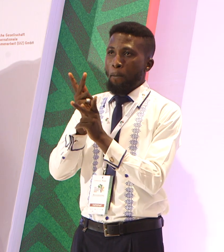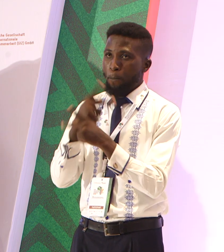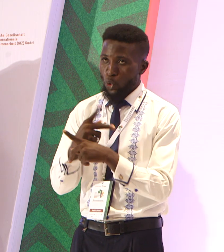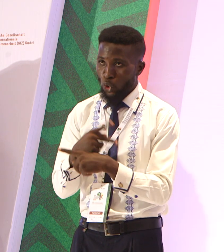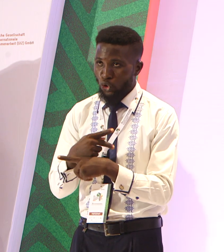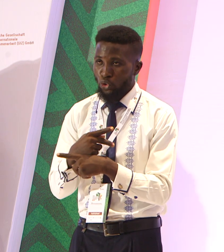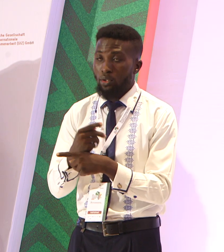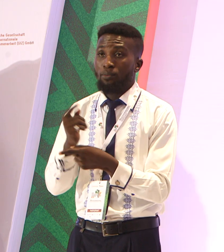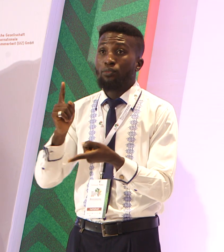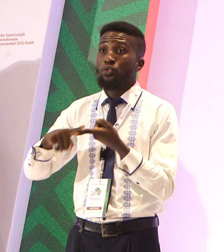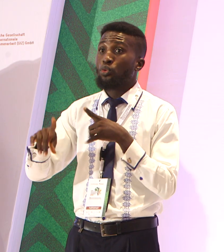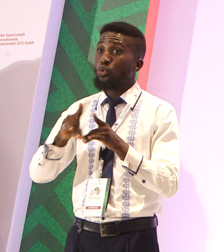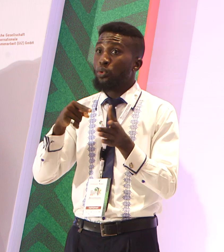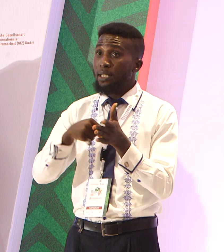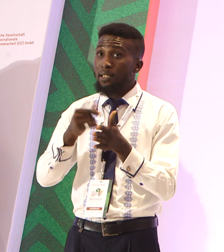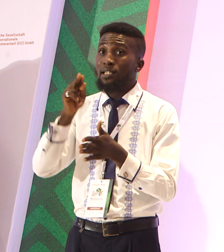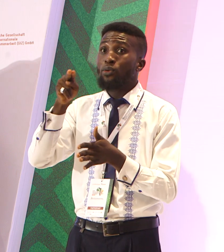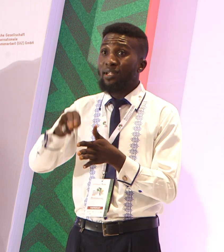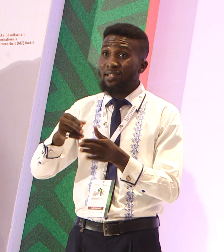will need a lot of partnership.